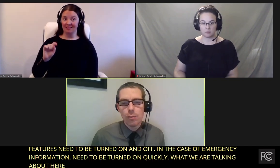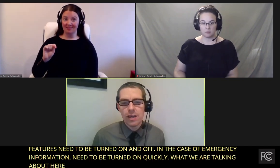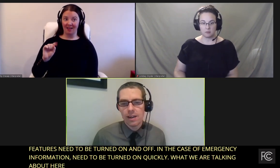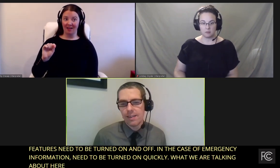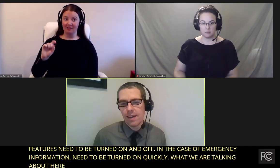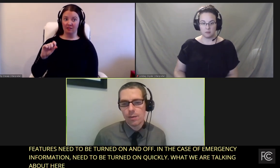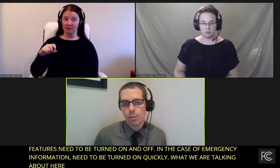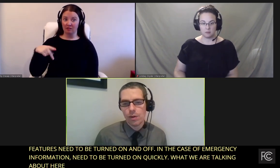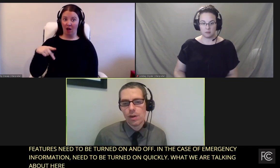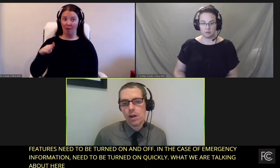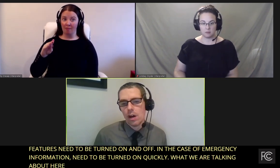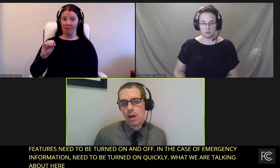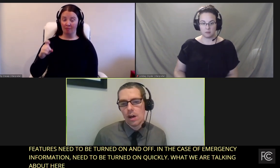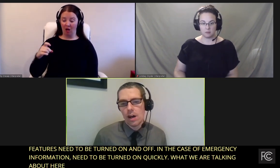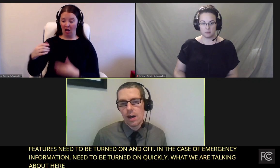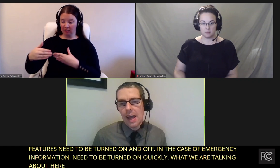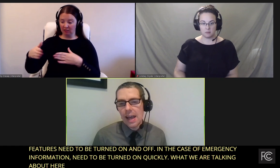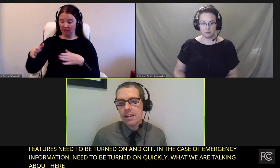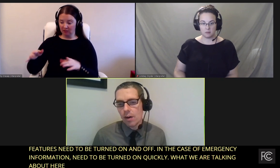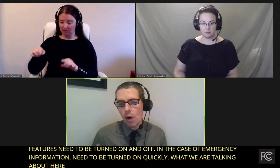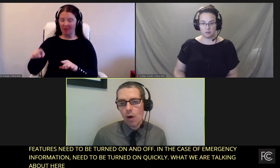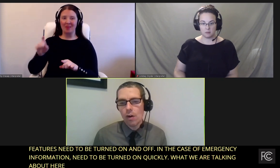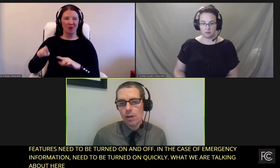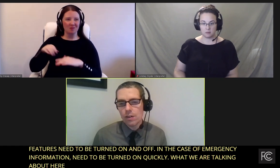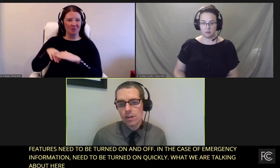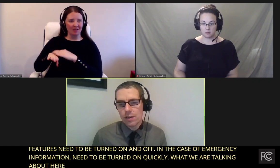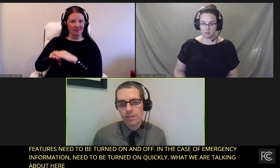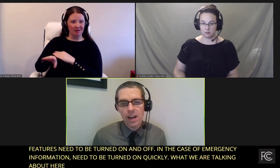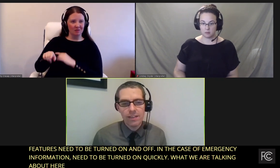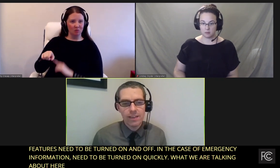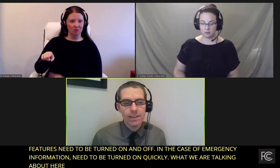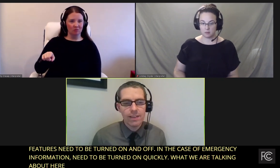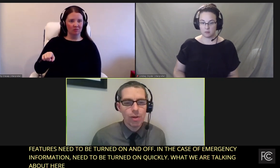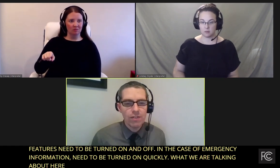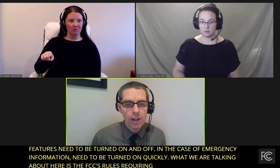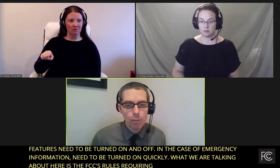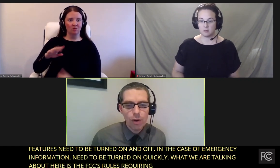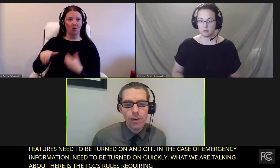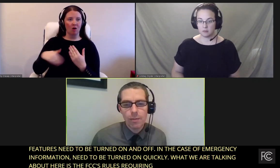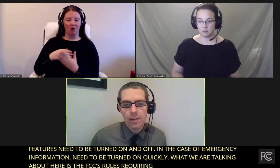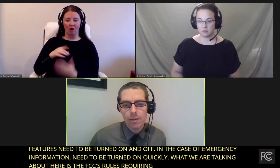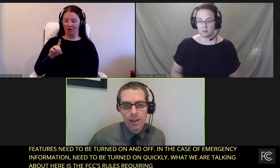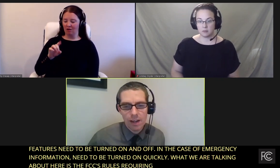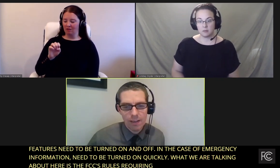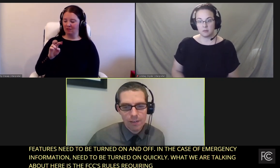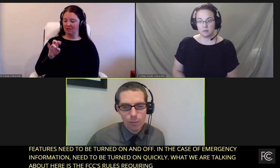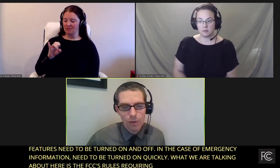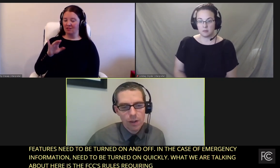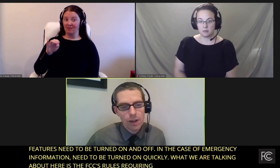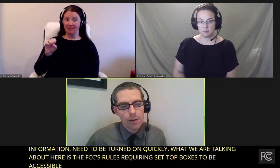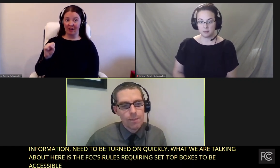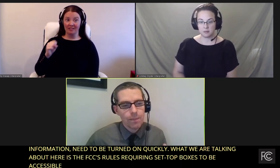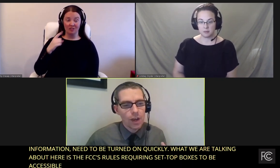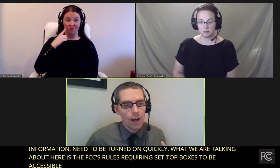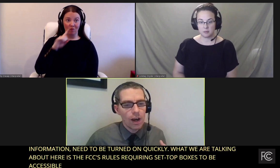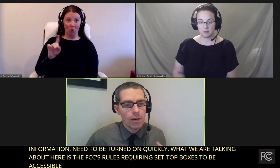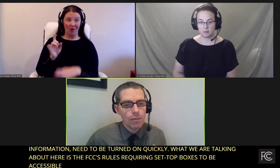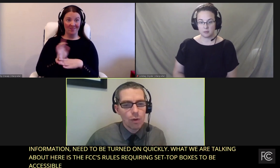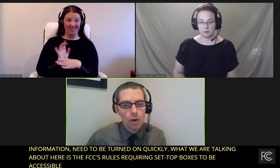to be accessible and all devices that play video programming to be accessible.